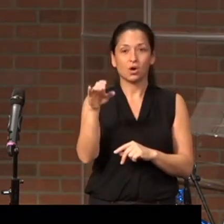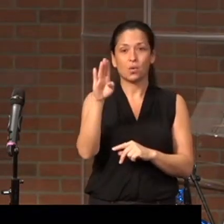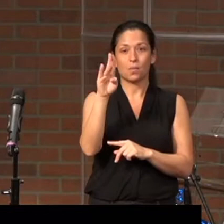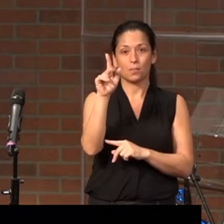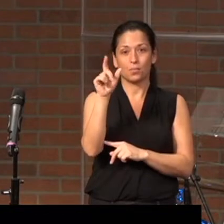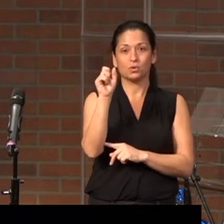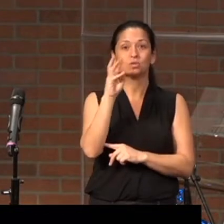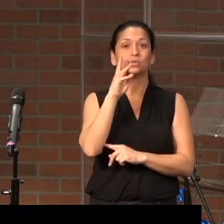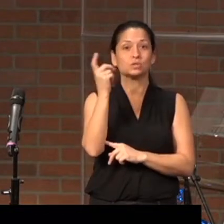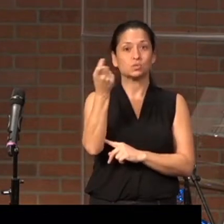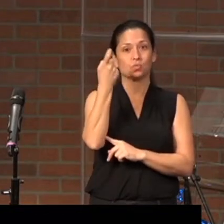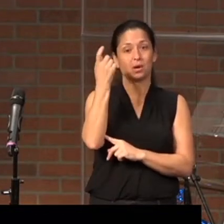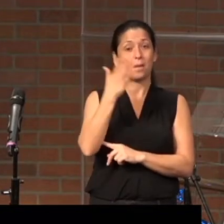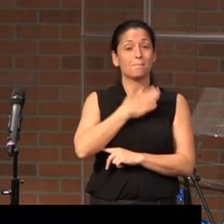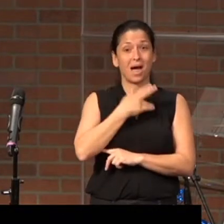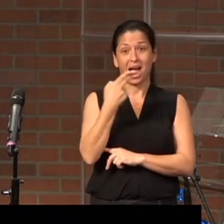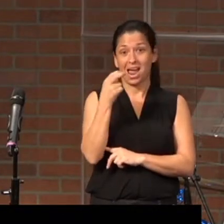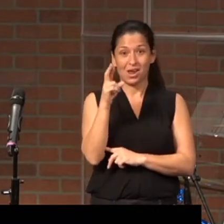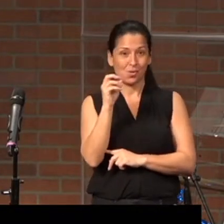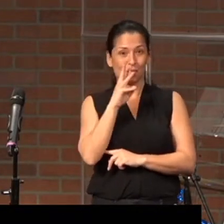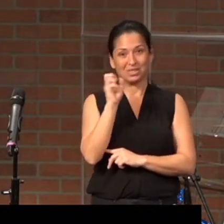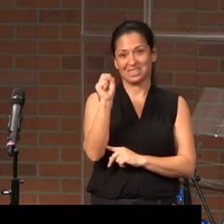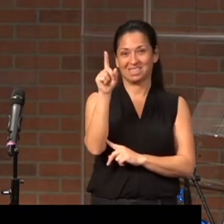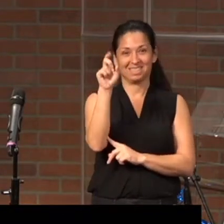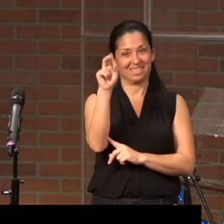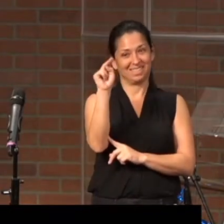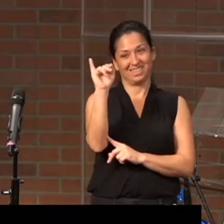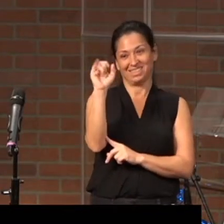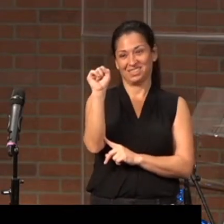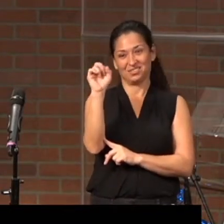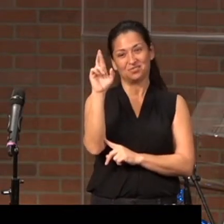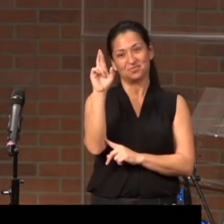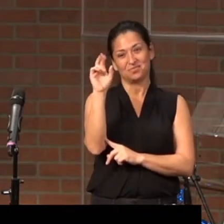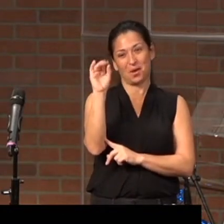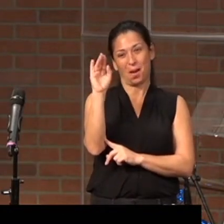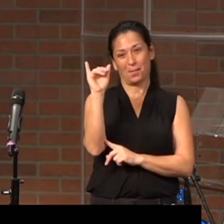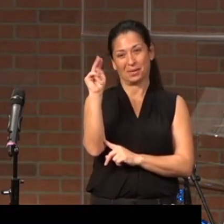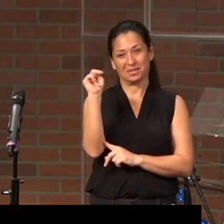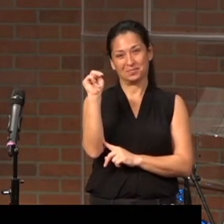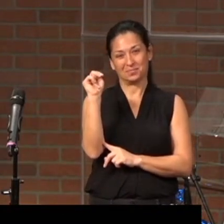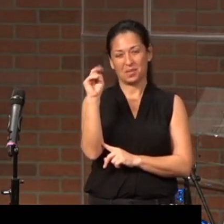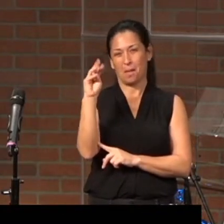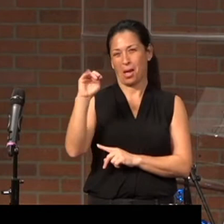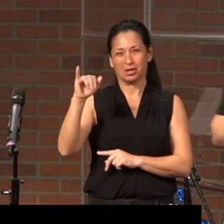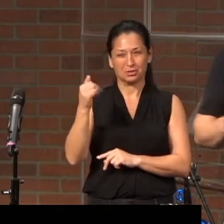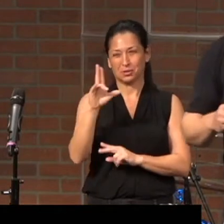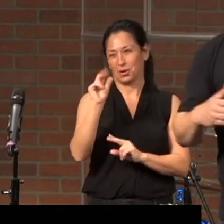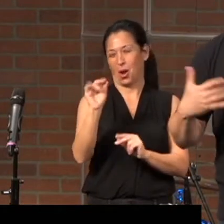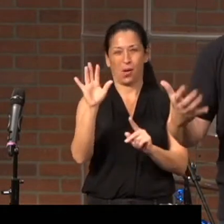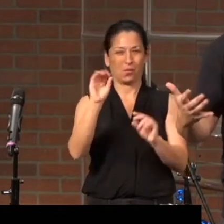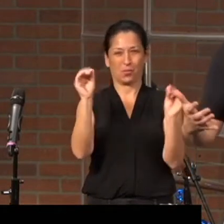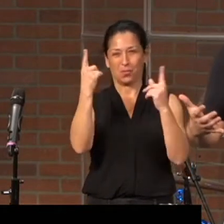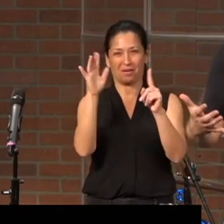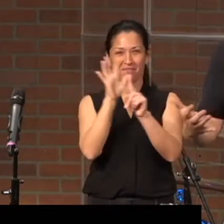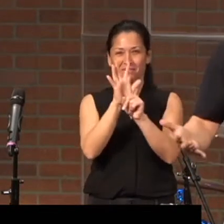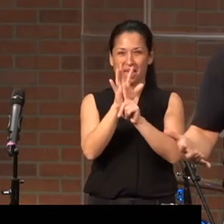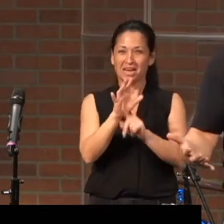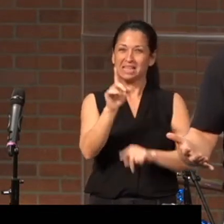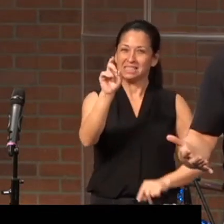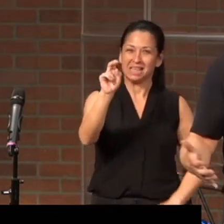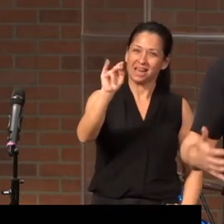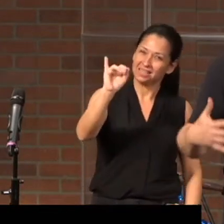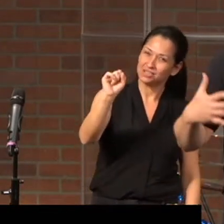was Dennis Rodman. Just kidding. Michael Jordan. Nobody's a fan of Dennis Rodman. My childhood